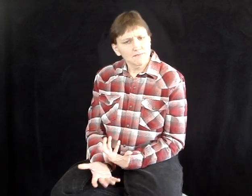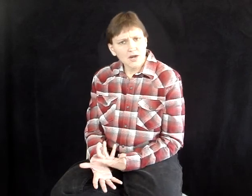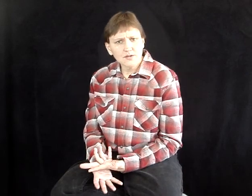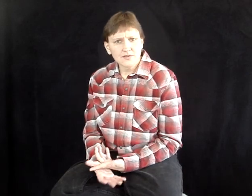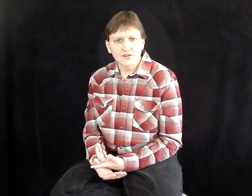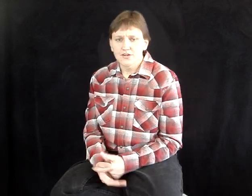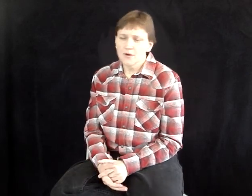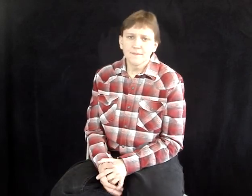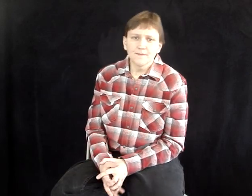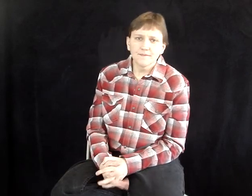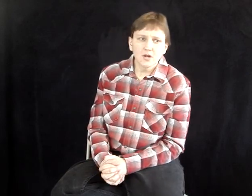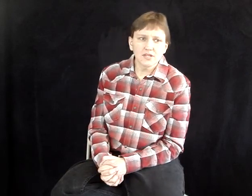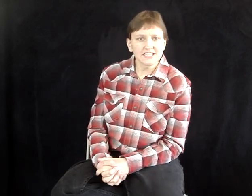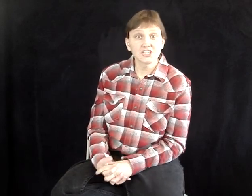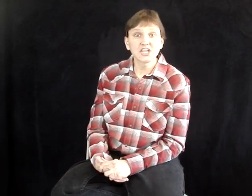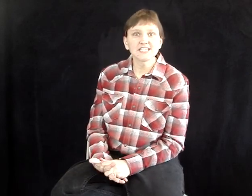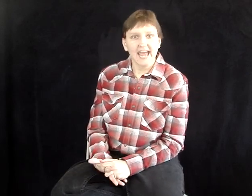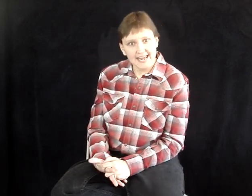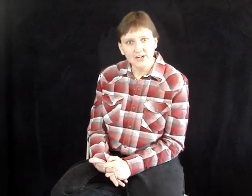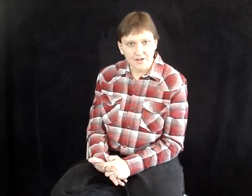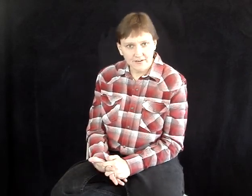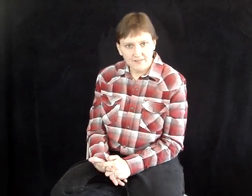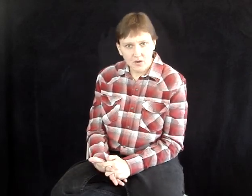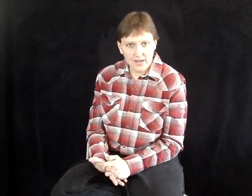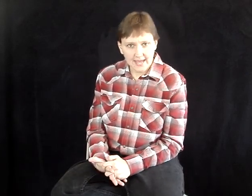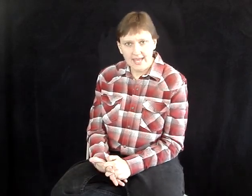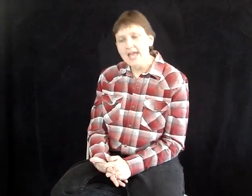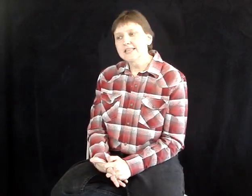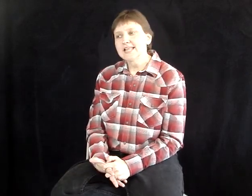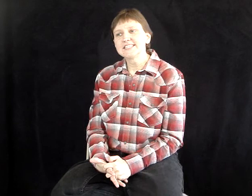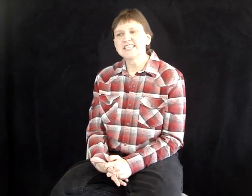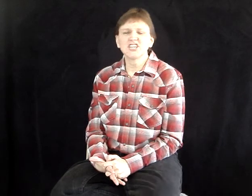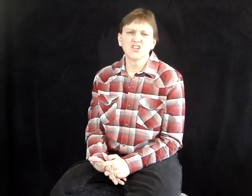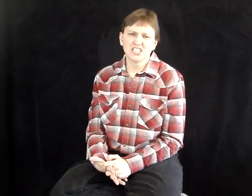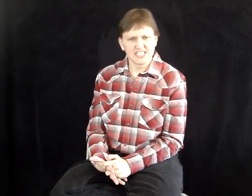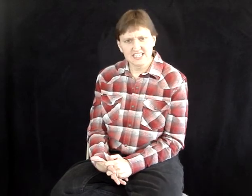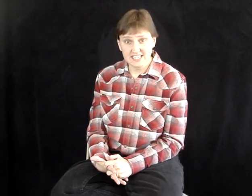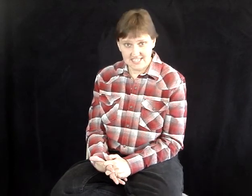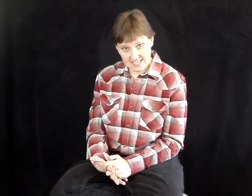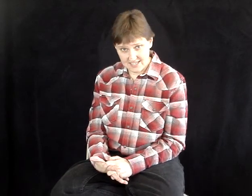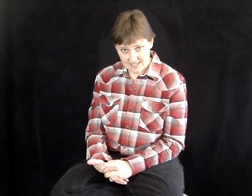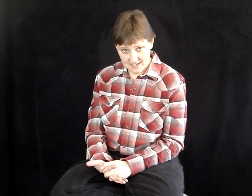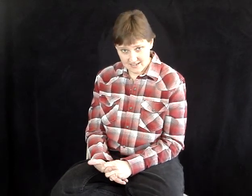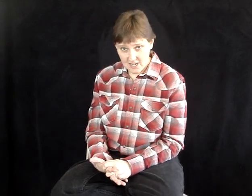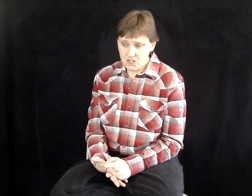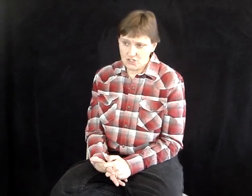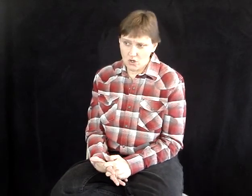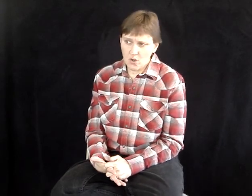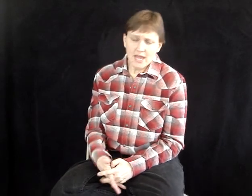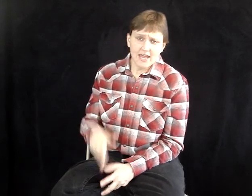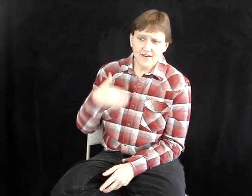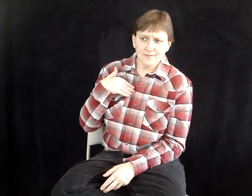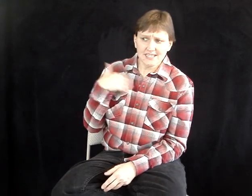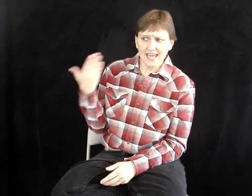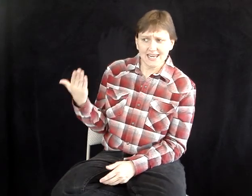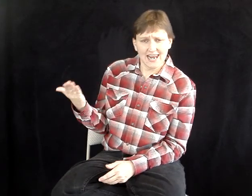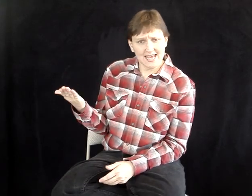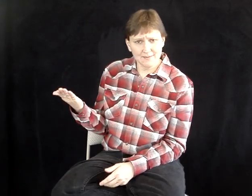can market with her. No, no, let's just hate her, okay? Let's send her a cease and desist. So, if I'm saying I like a